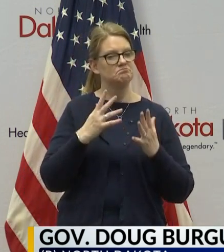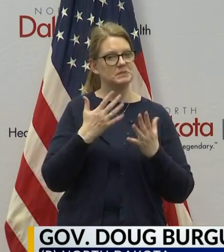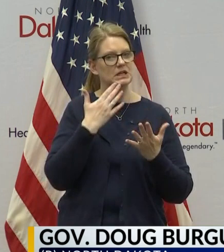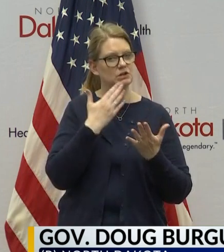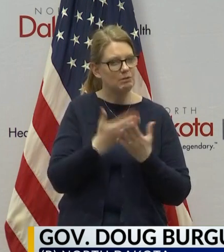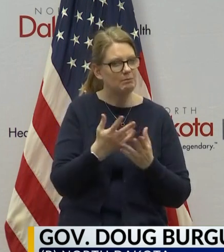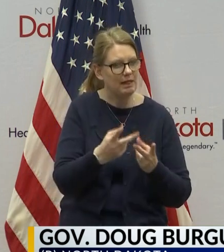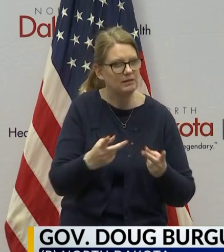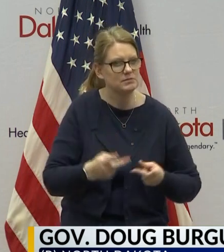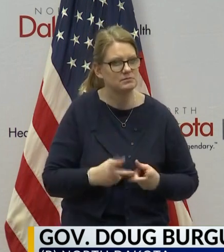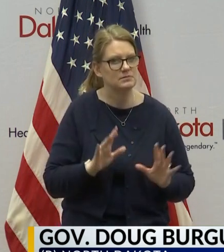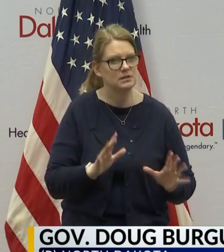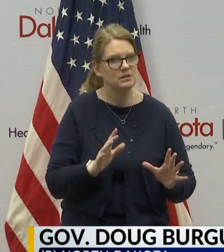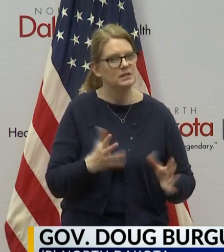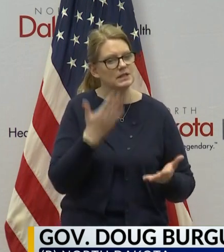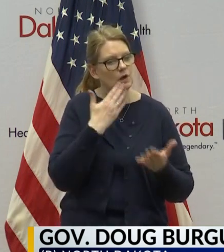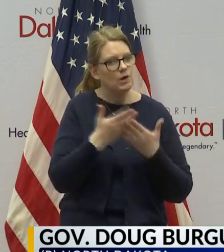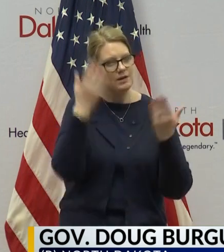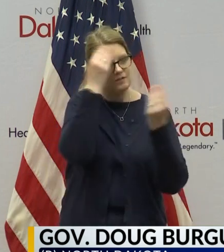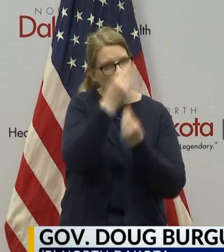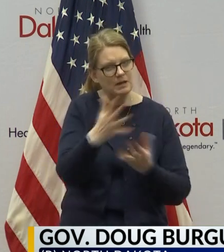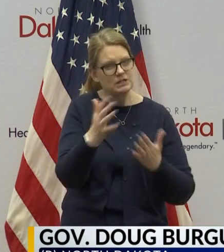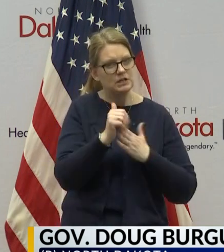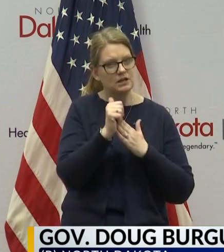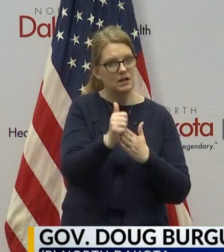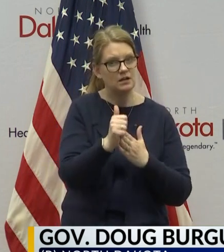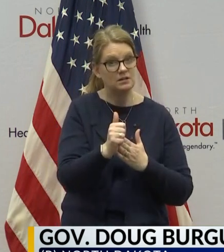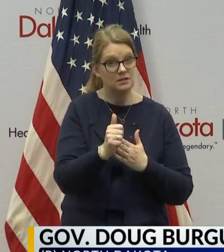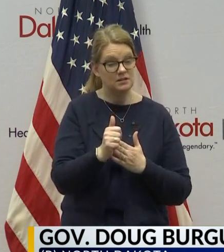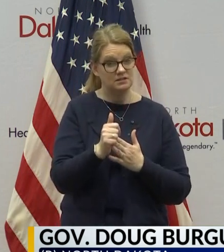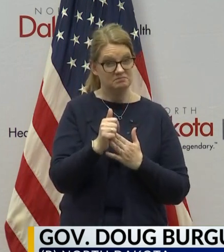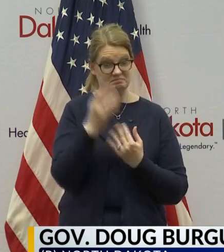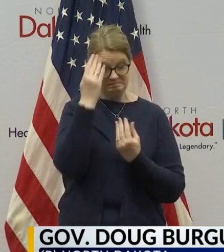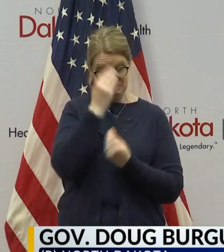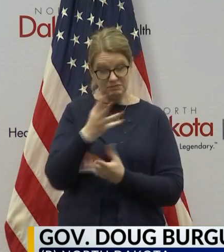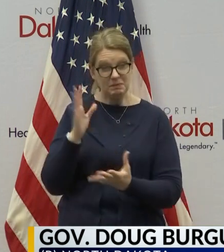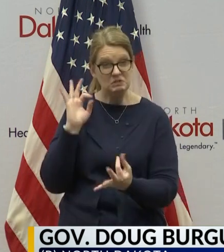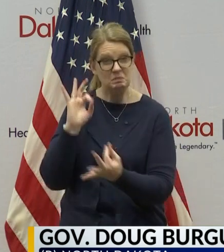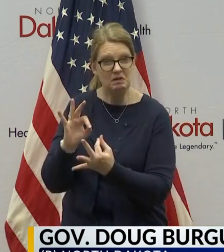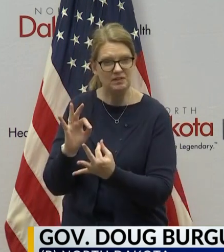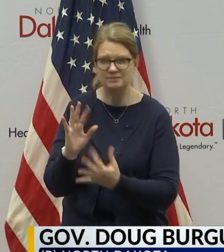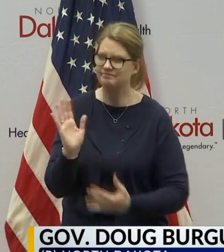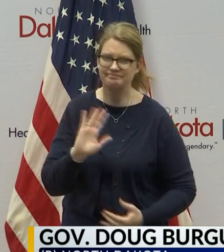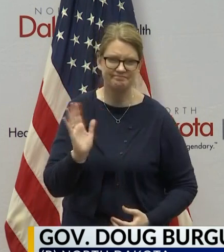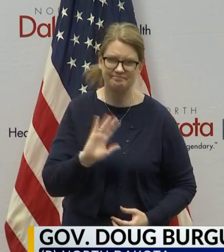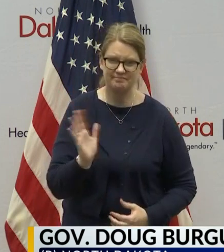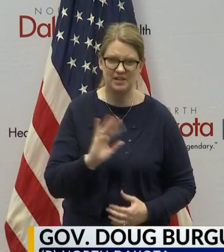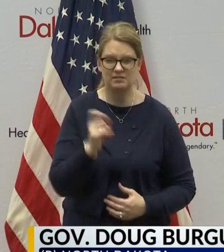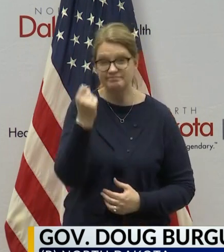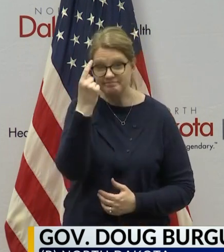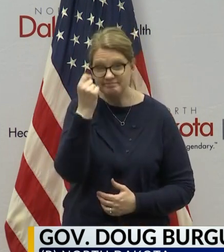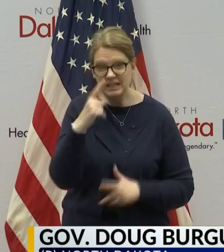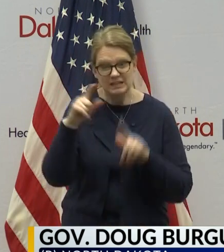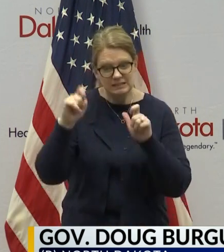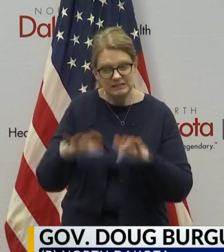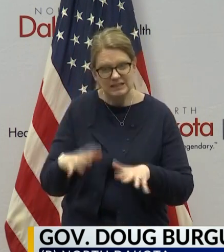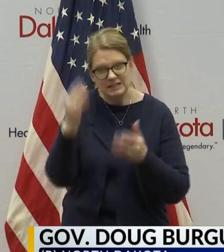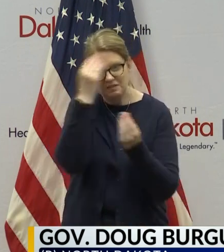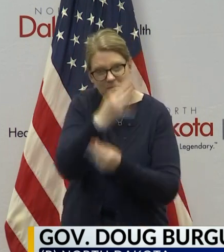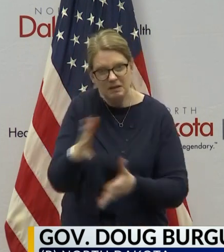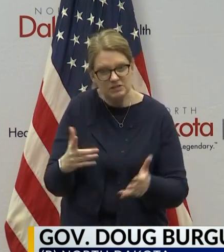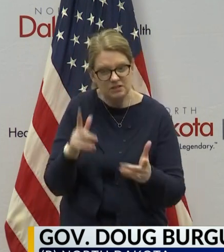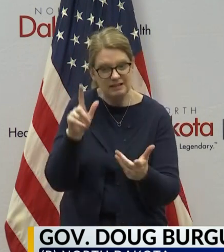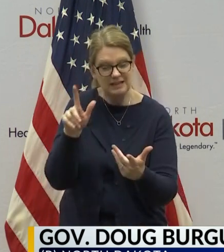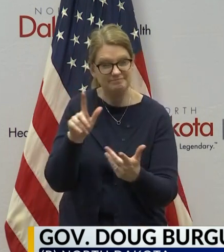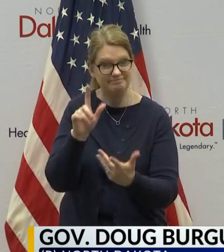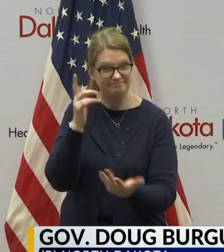information to help guide us. We don't have perfect information. The data on testing is always lagging. There are a lot of uncertainty